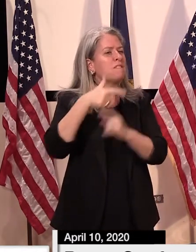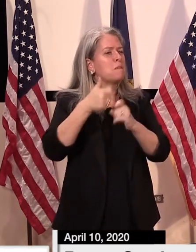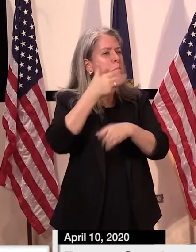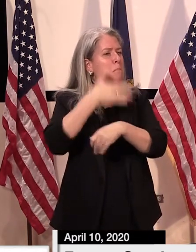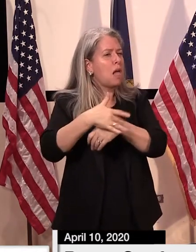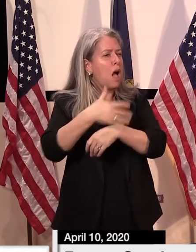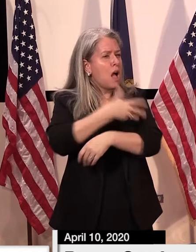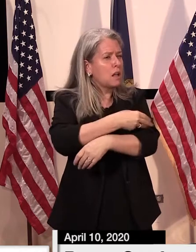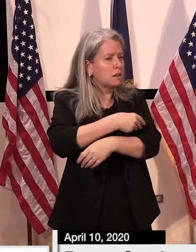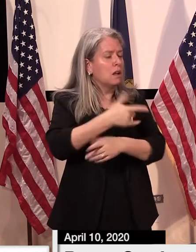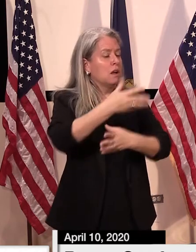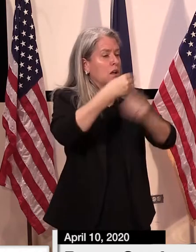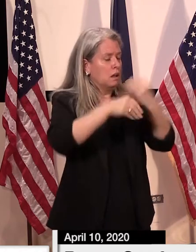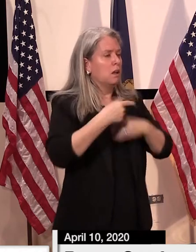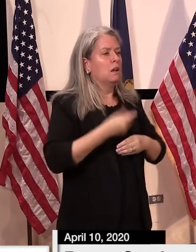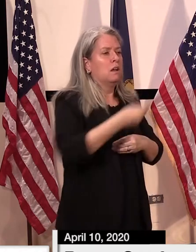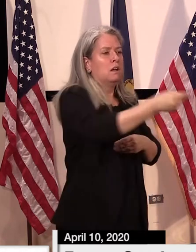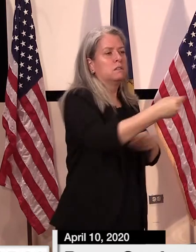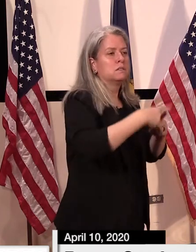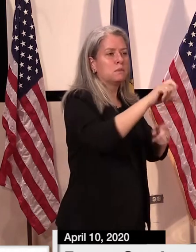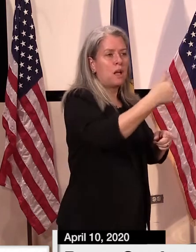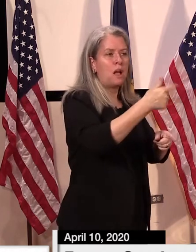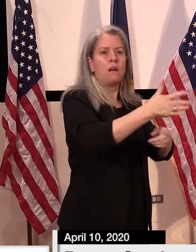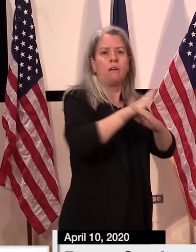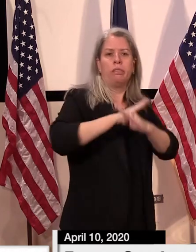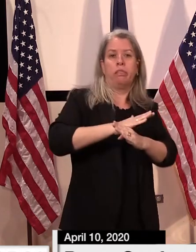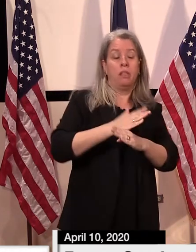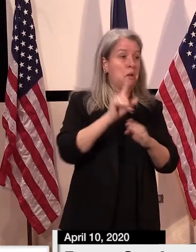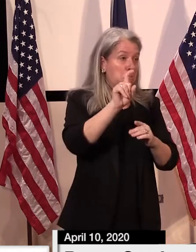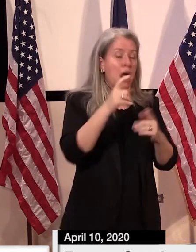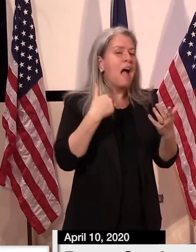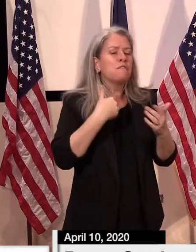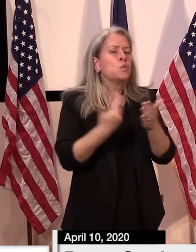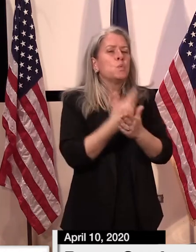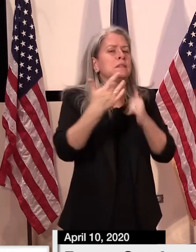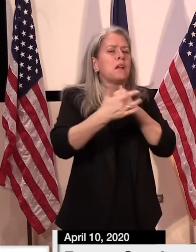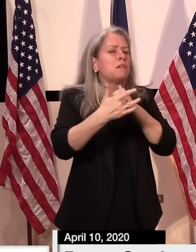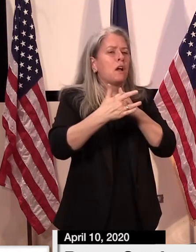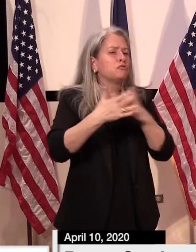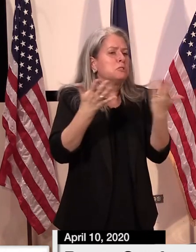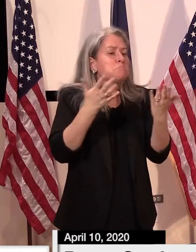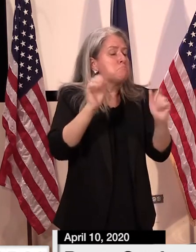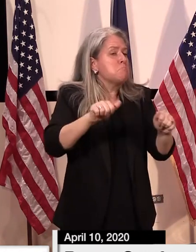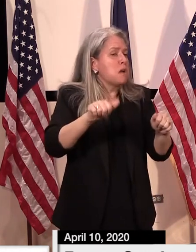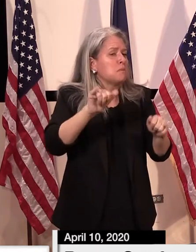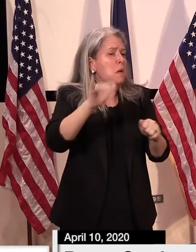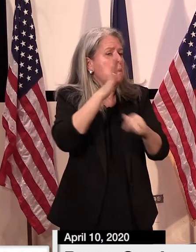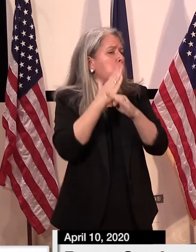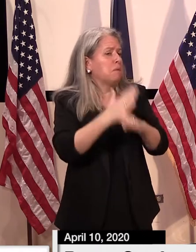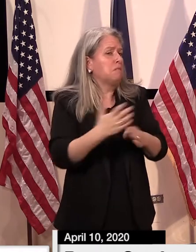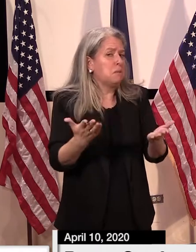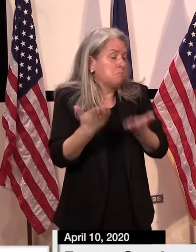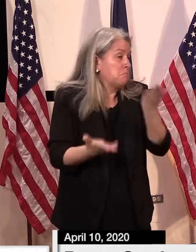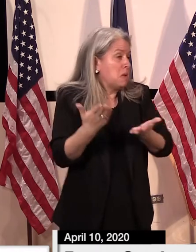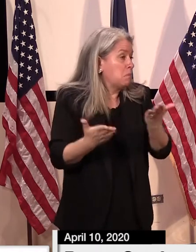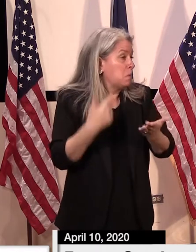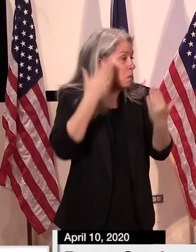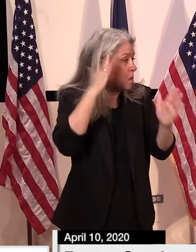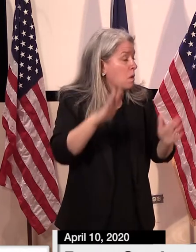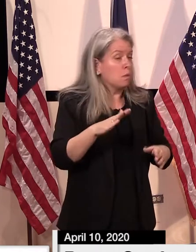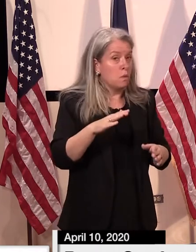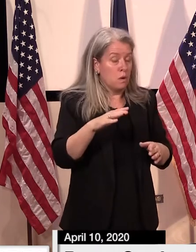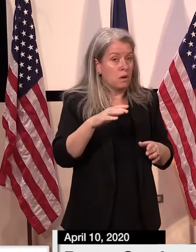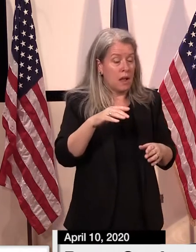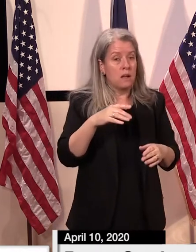ill later on. And then the second thing, of course, is that hope for a vaccine